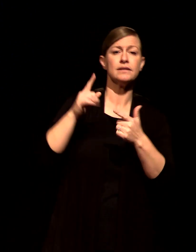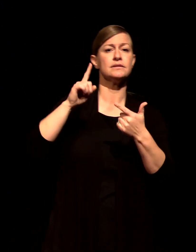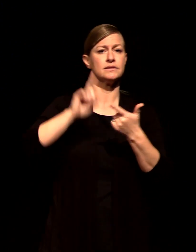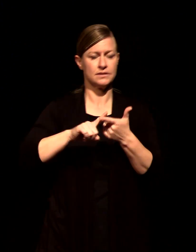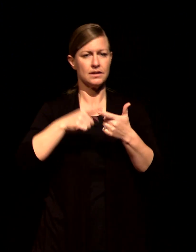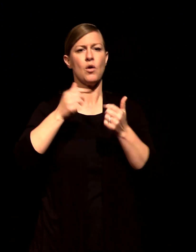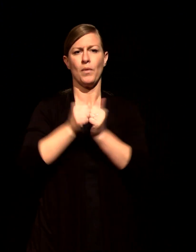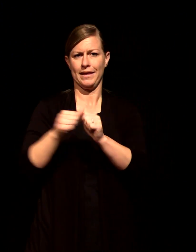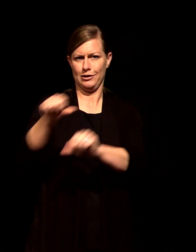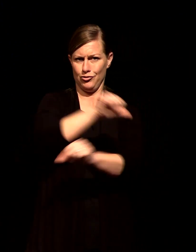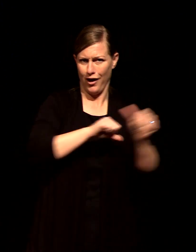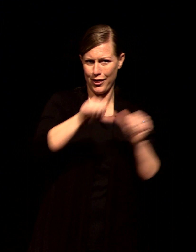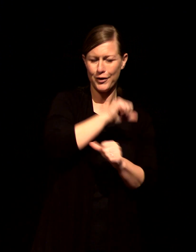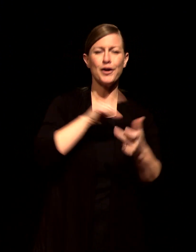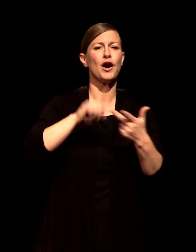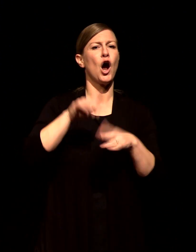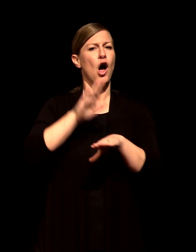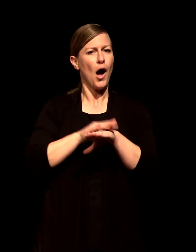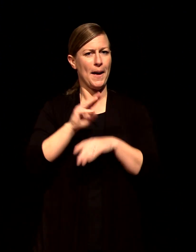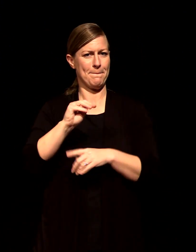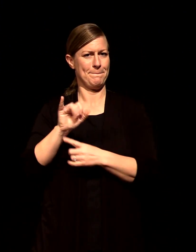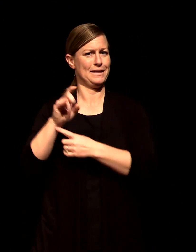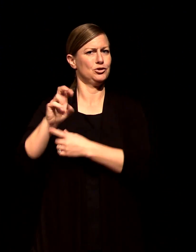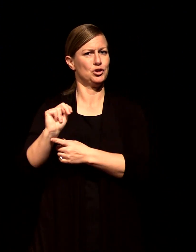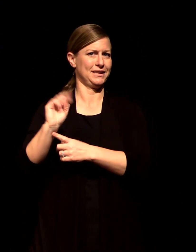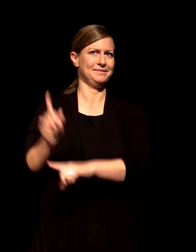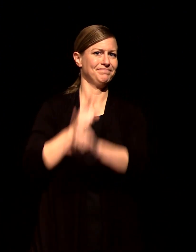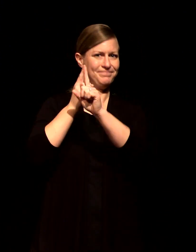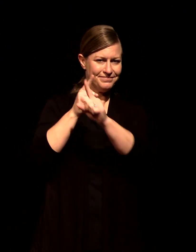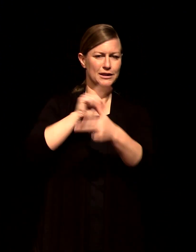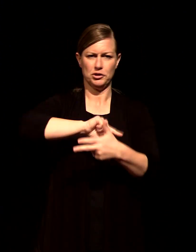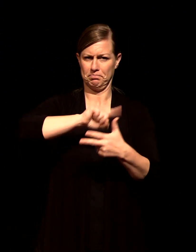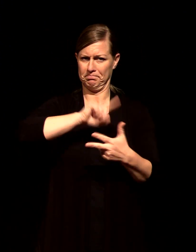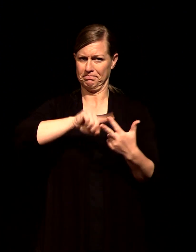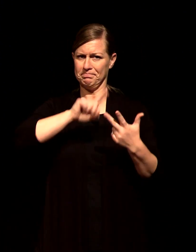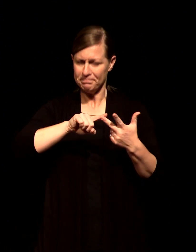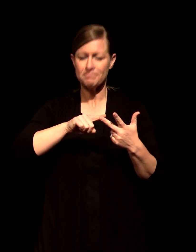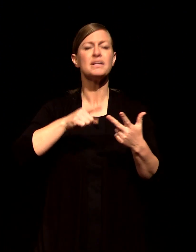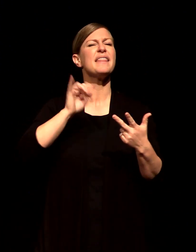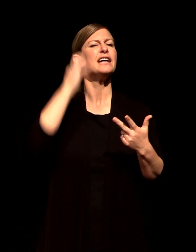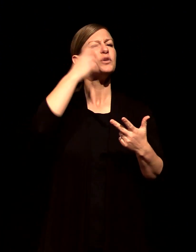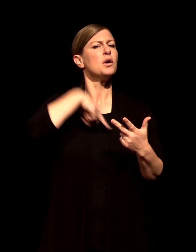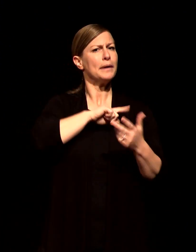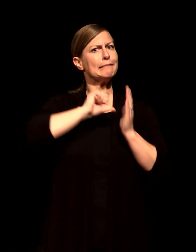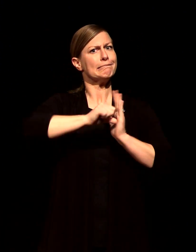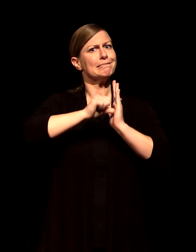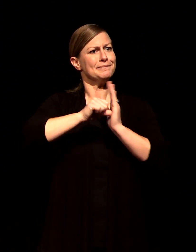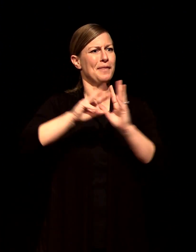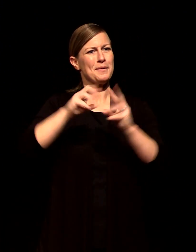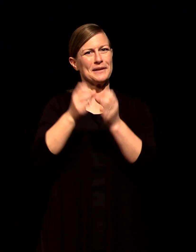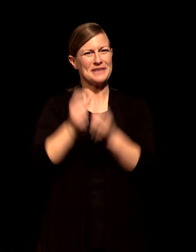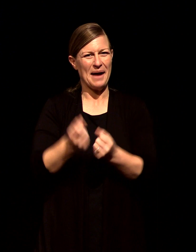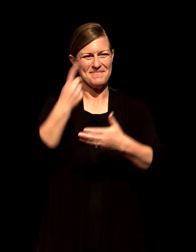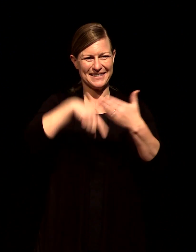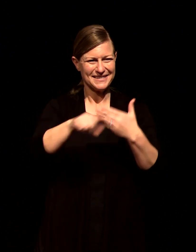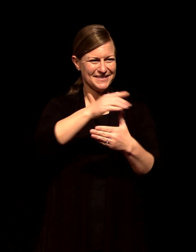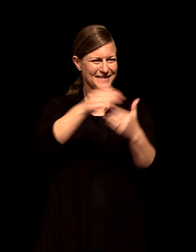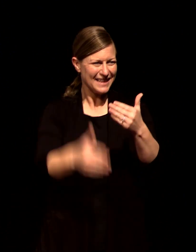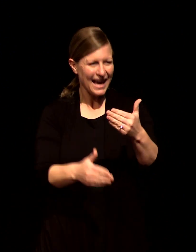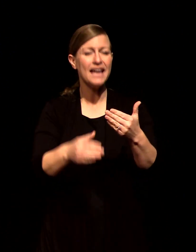next steps weekend and would love to just point this out one more time if you go on to our church web page maybe not now maybe